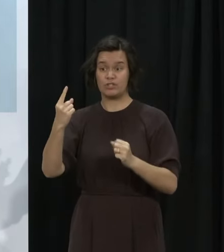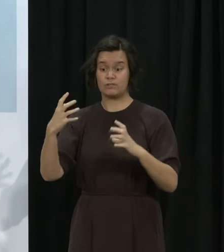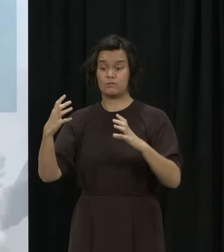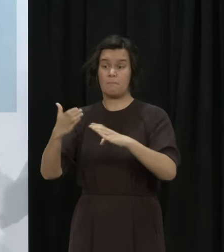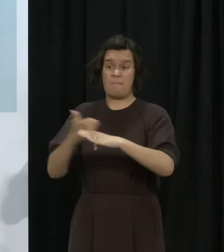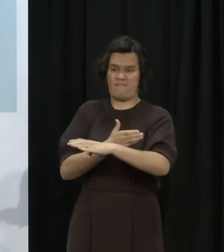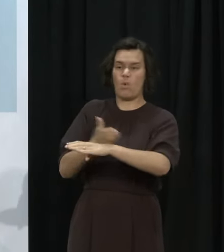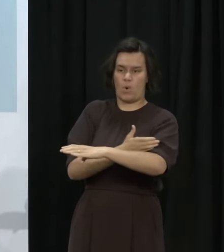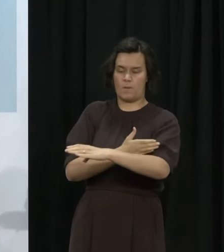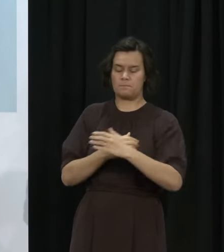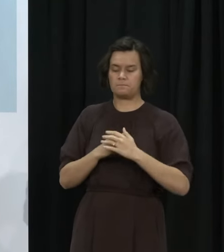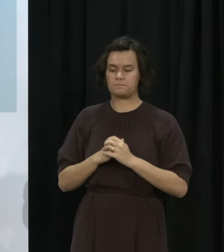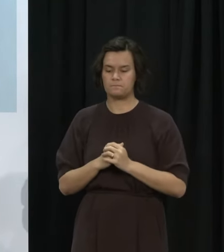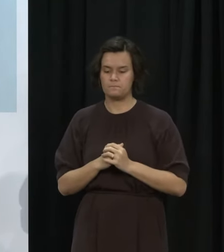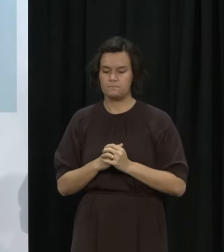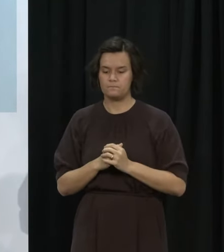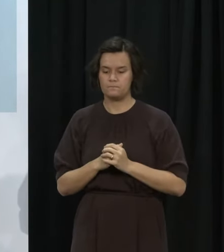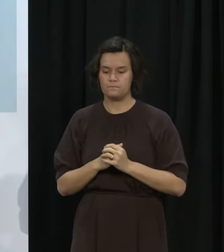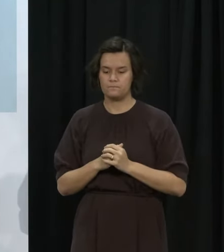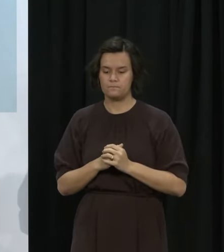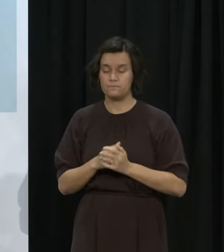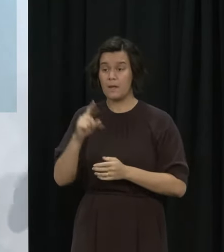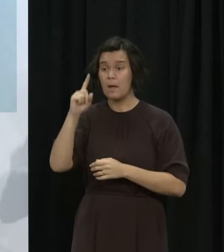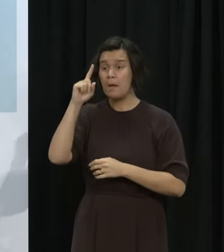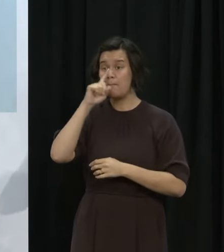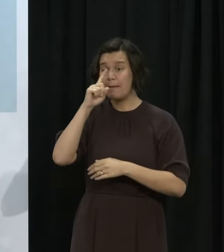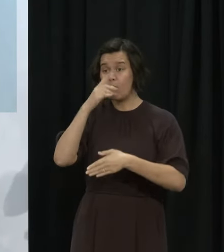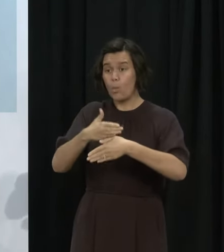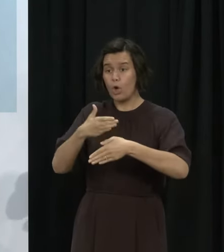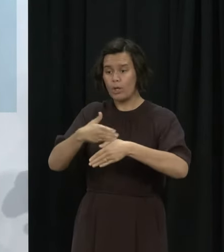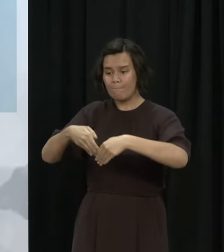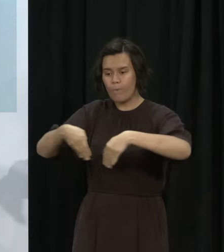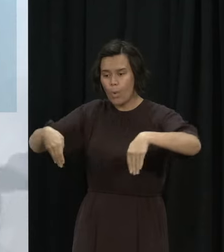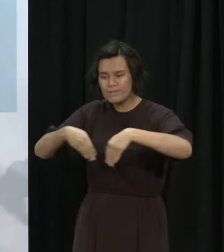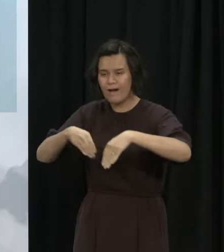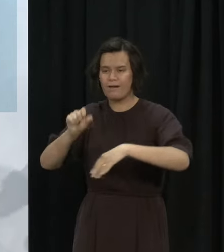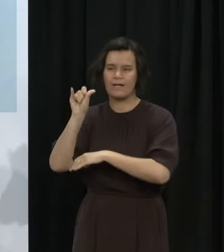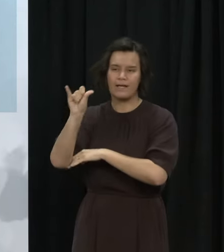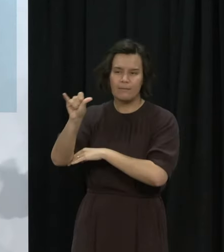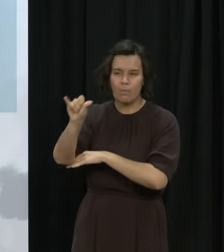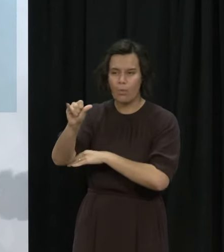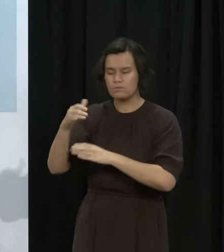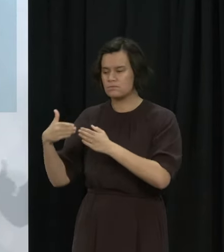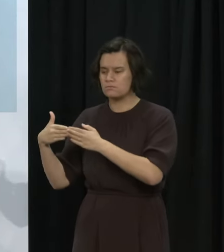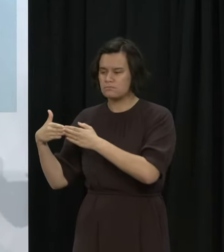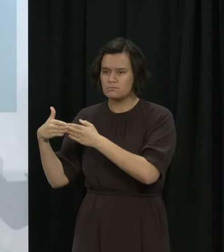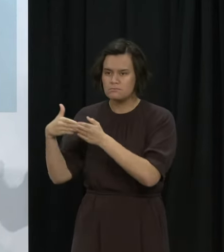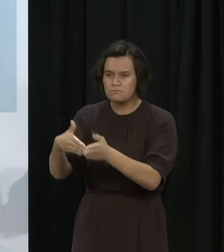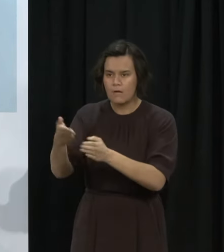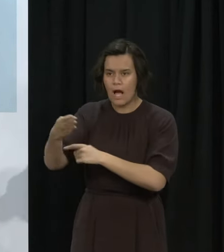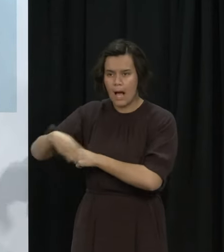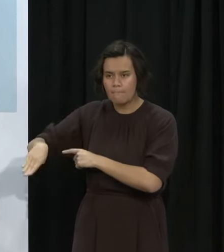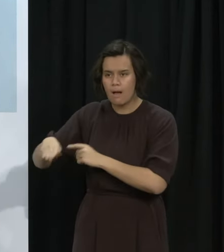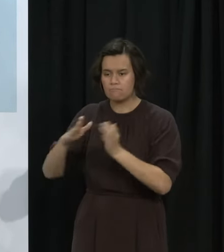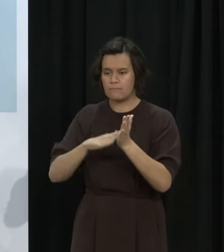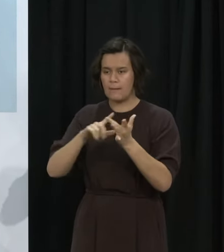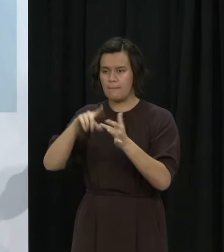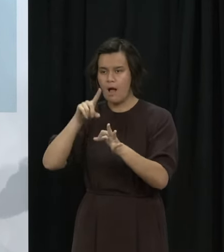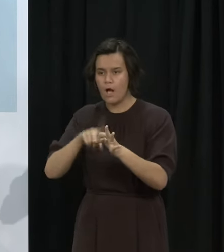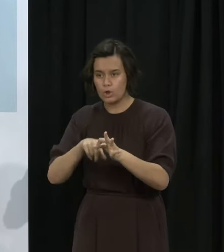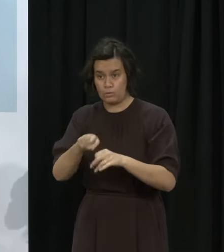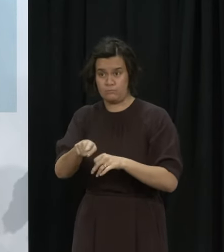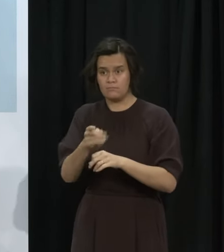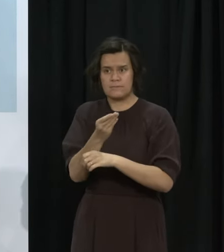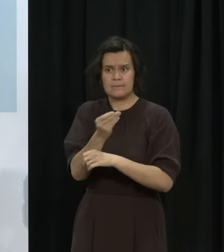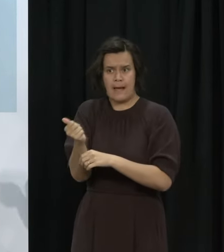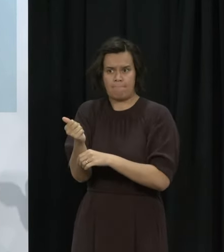of today, 55% of our border workers eligible for a booster at six months have already had one and, of course, more people will be eligible